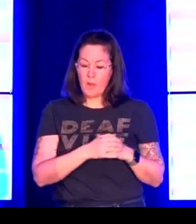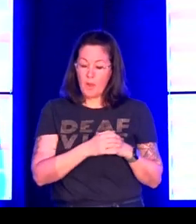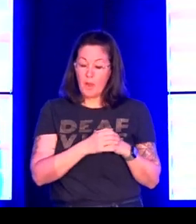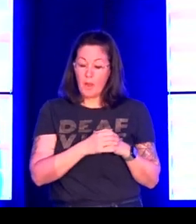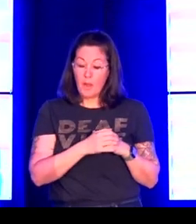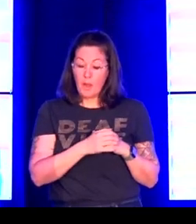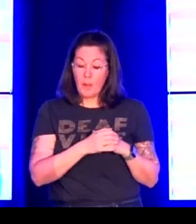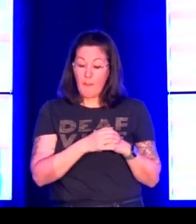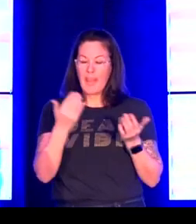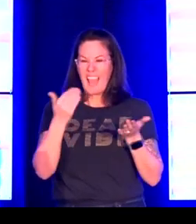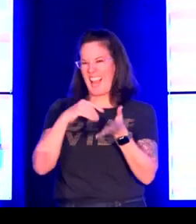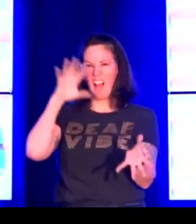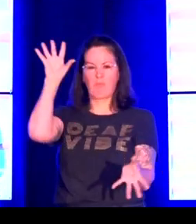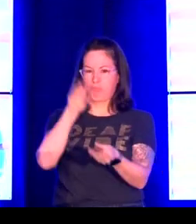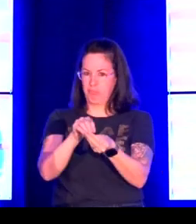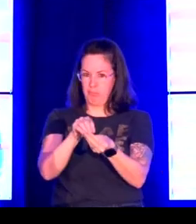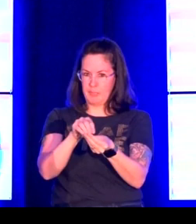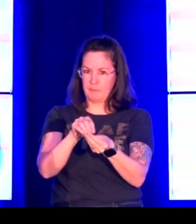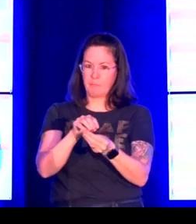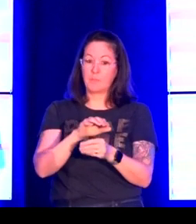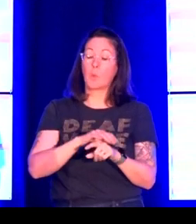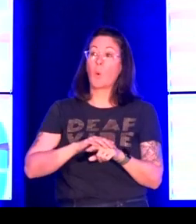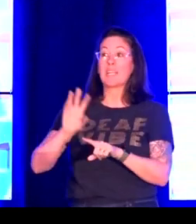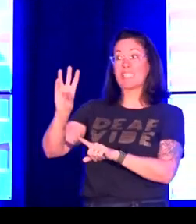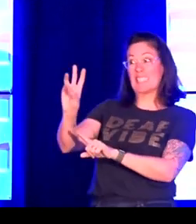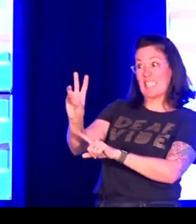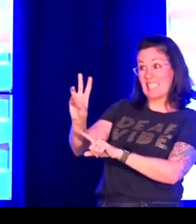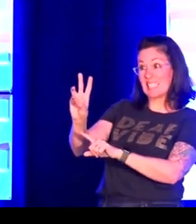explicit discussion of how deaf people were involved in the project